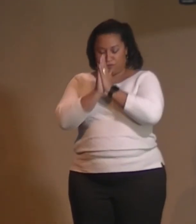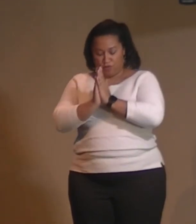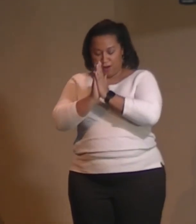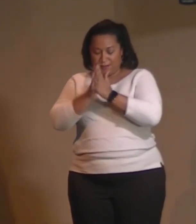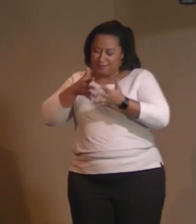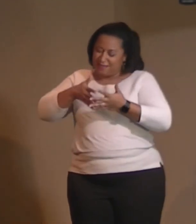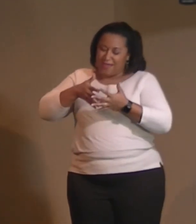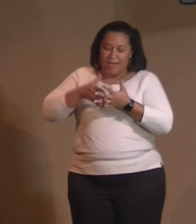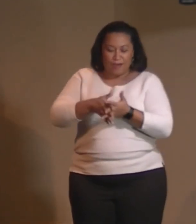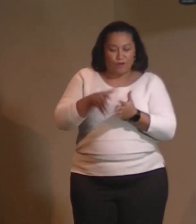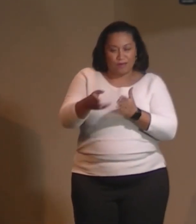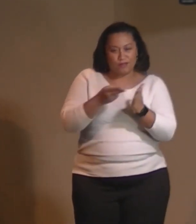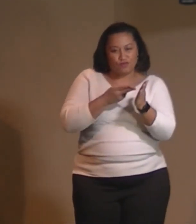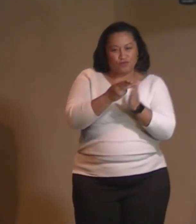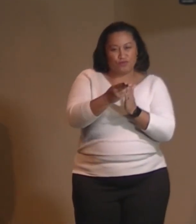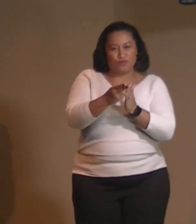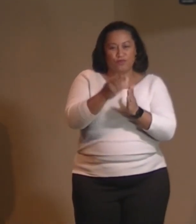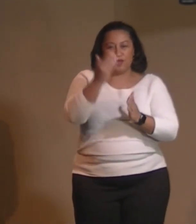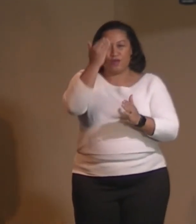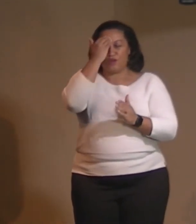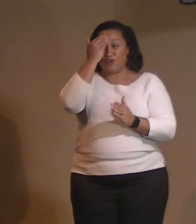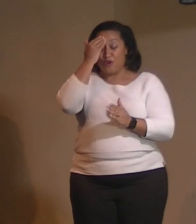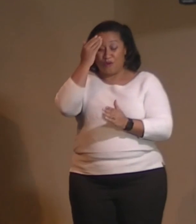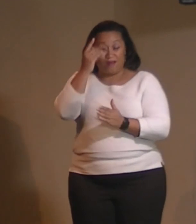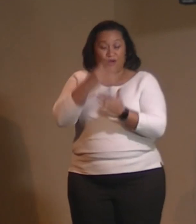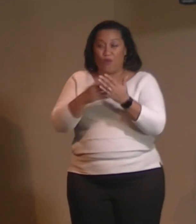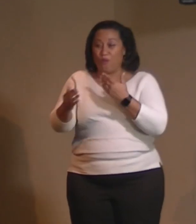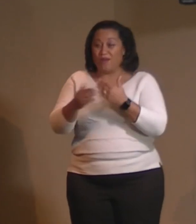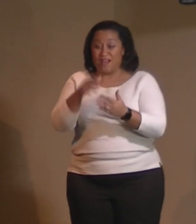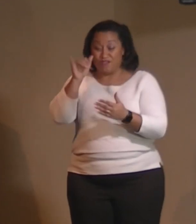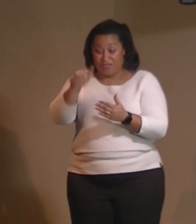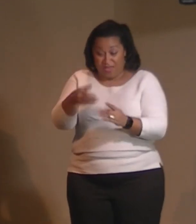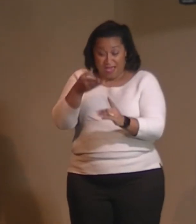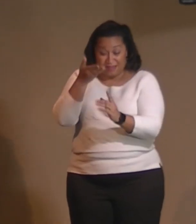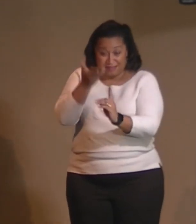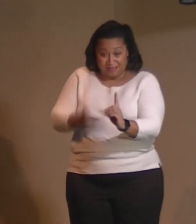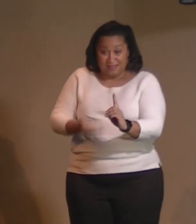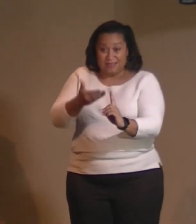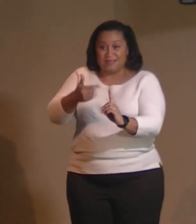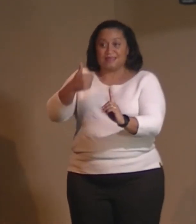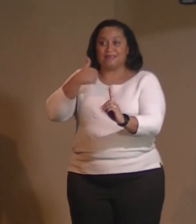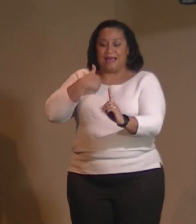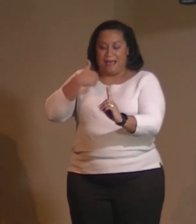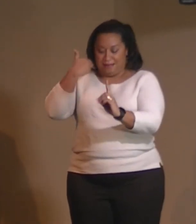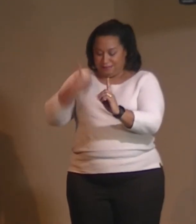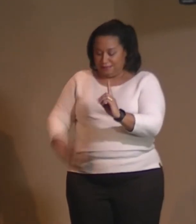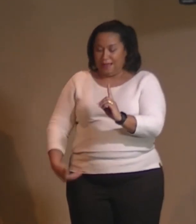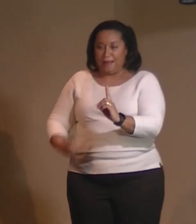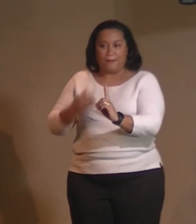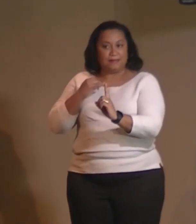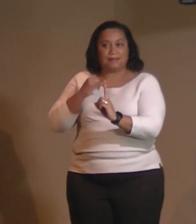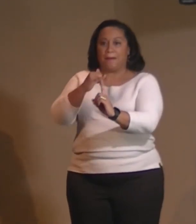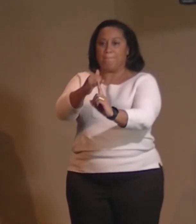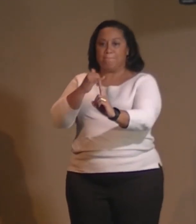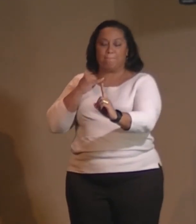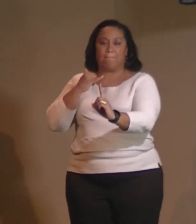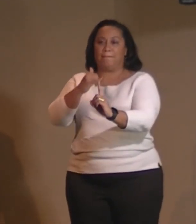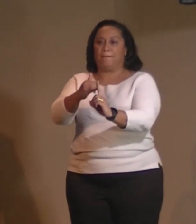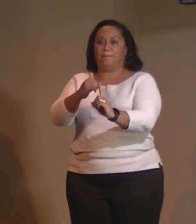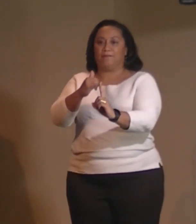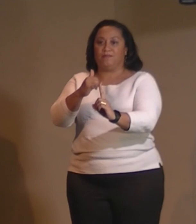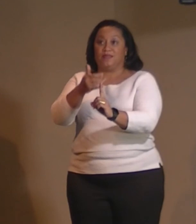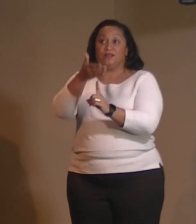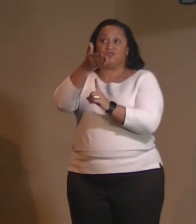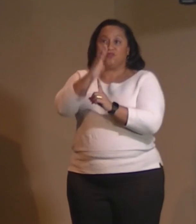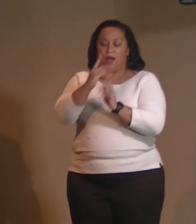Anchoring into this truth of knowing that what it is, I am, and what I am is it. That which God